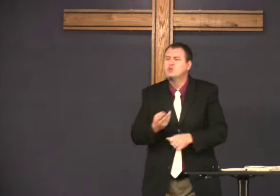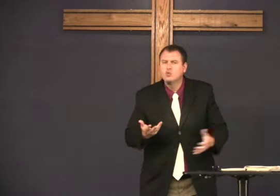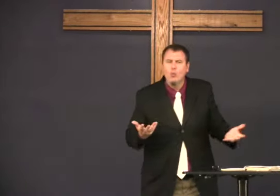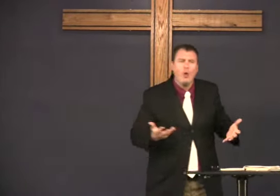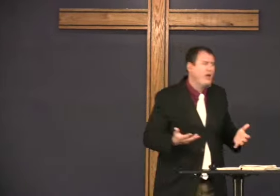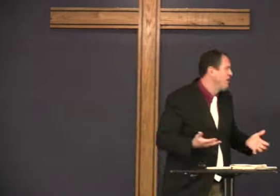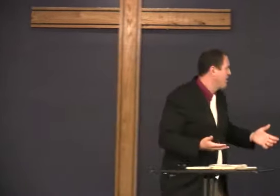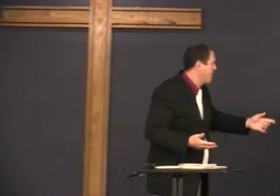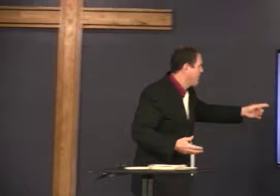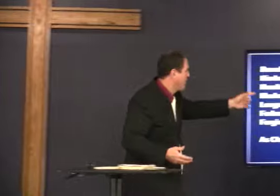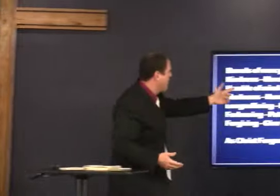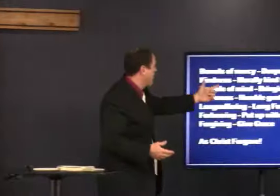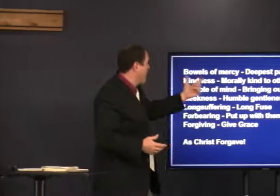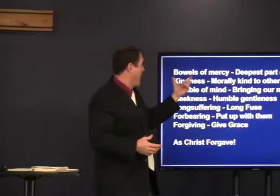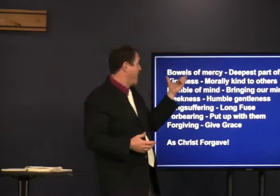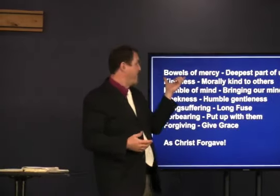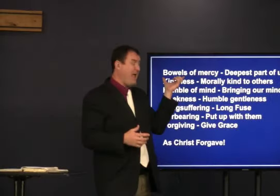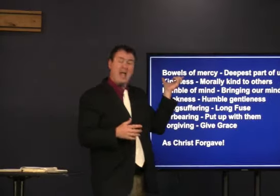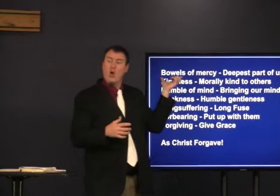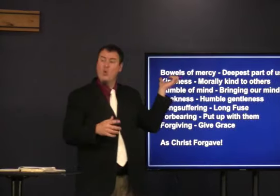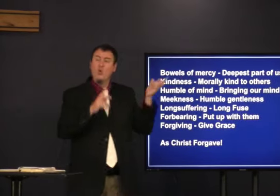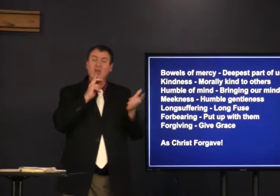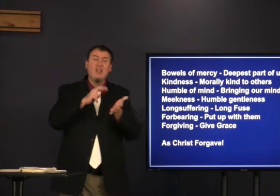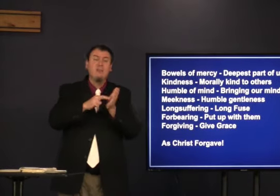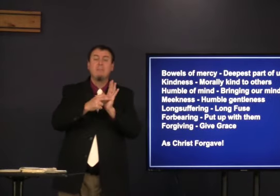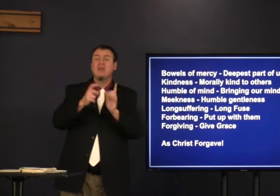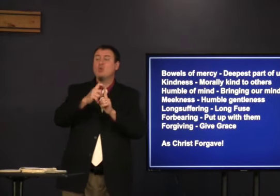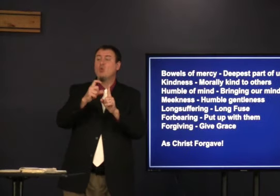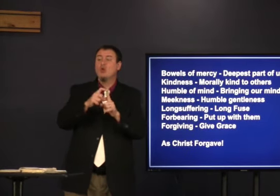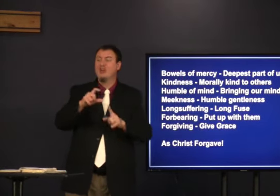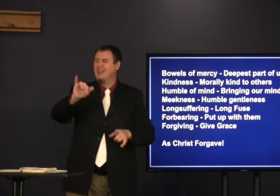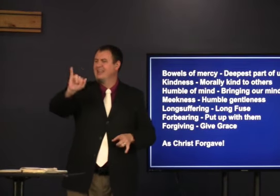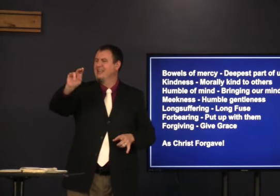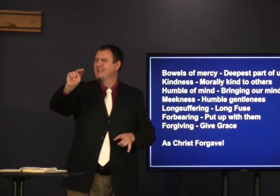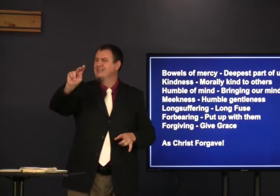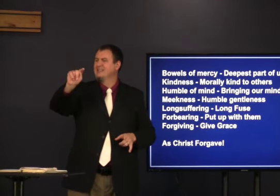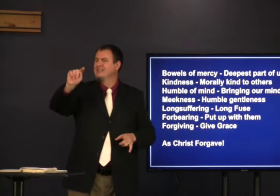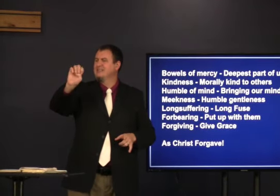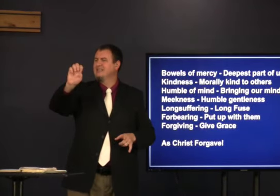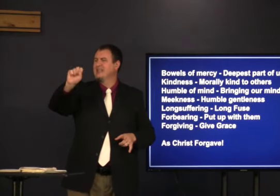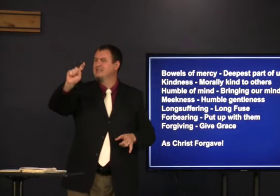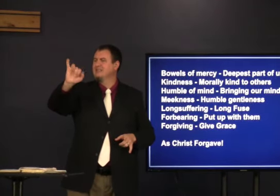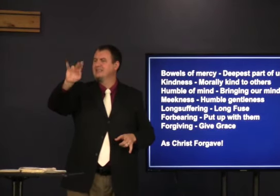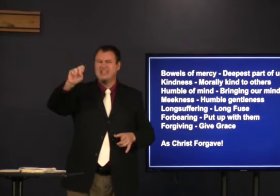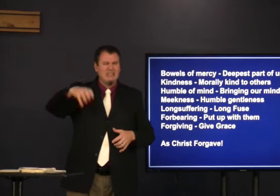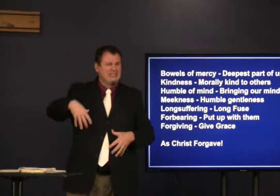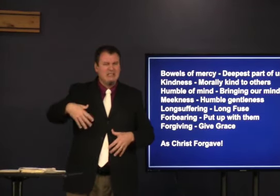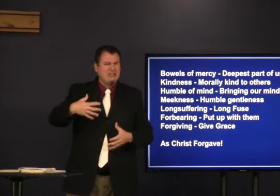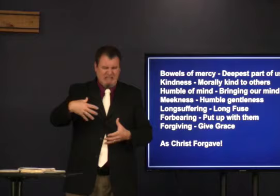In ancient times they didn't use this. They used the word vowels, meaning intestines.